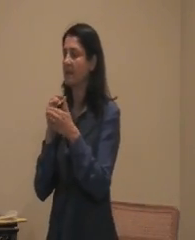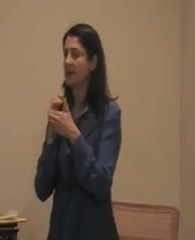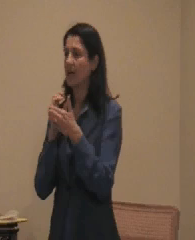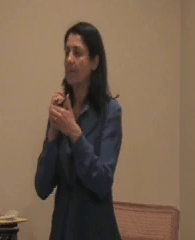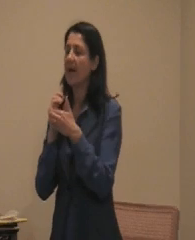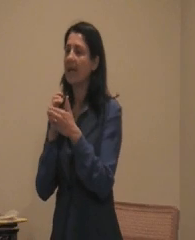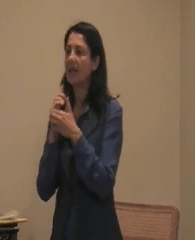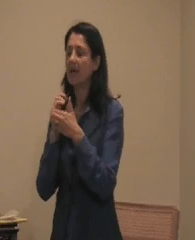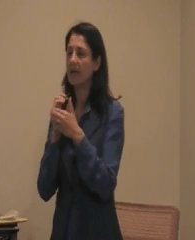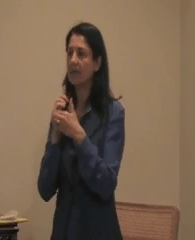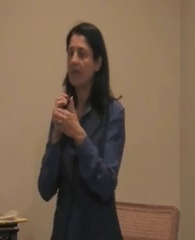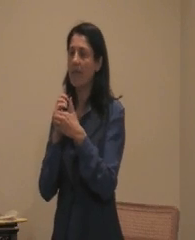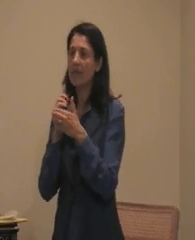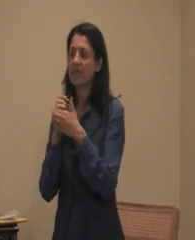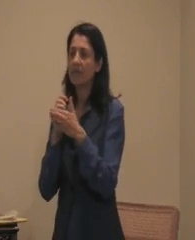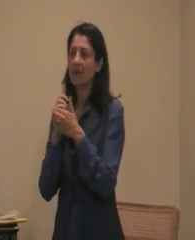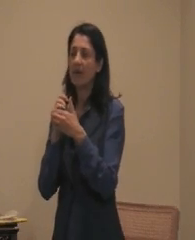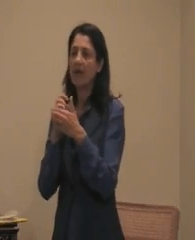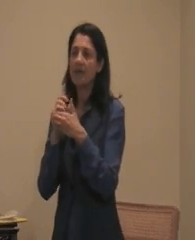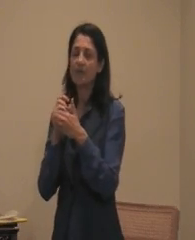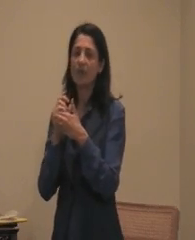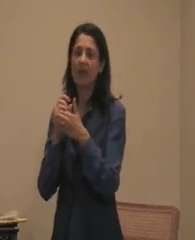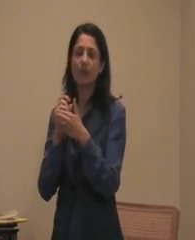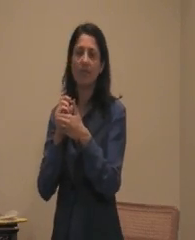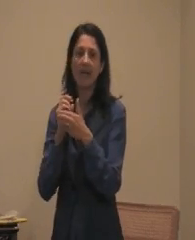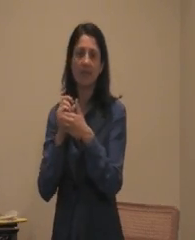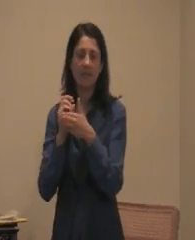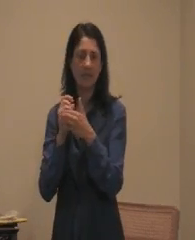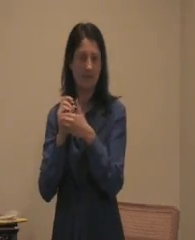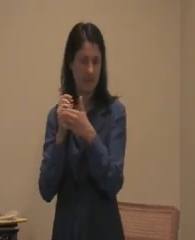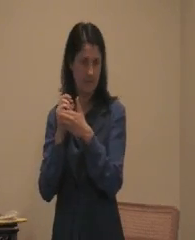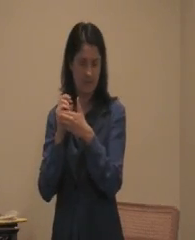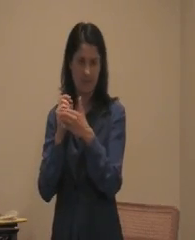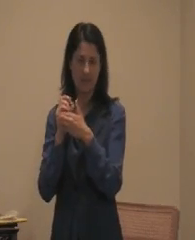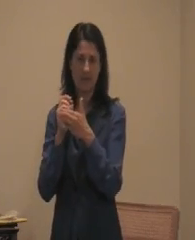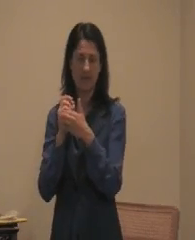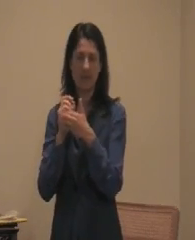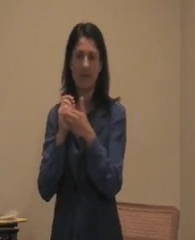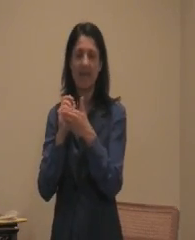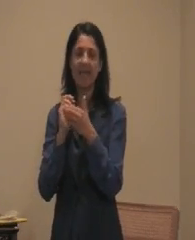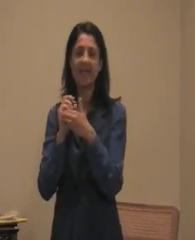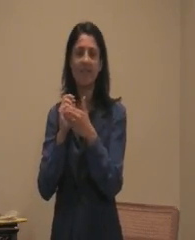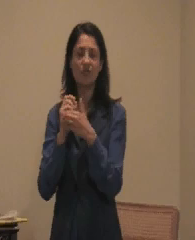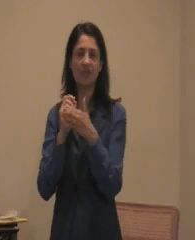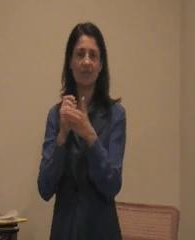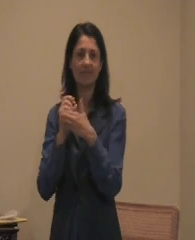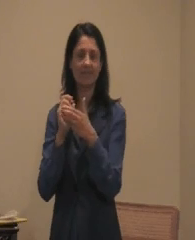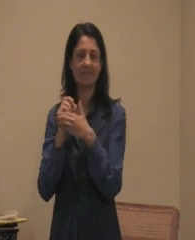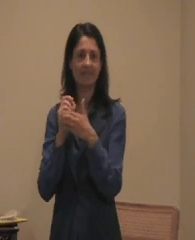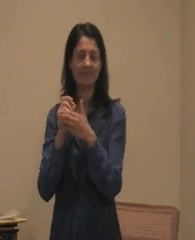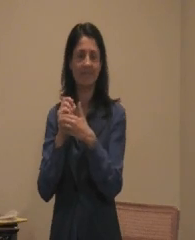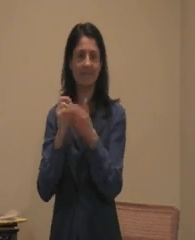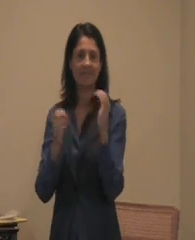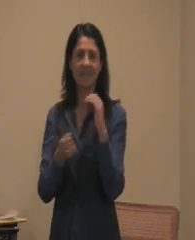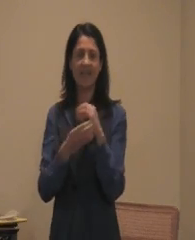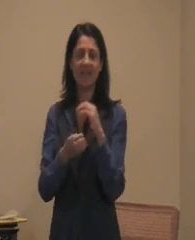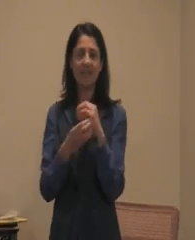my ego has been trying to protect me and it is true I've eaten